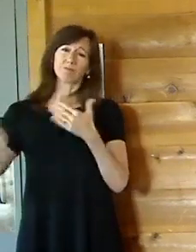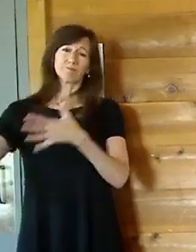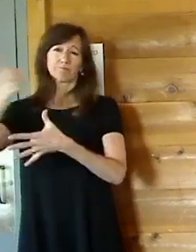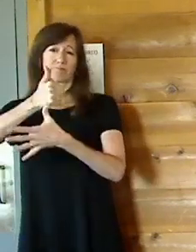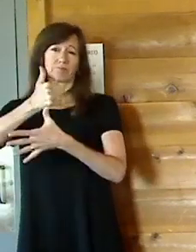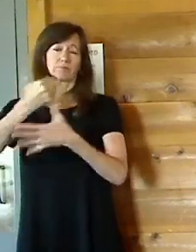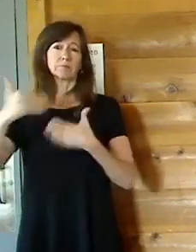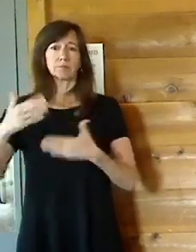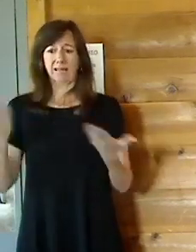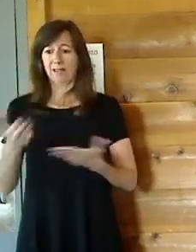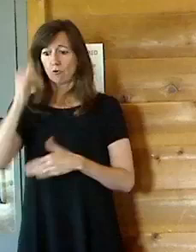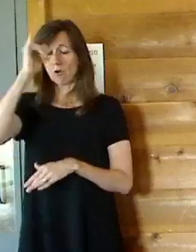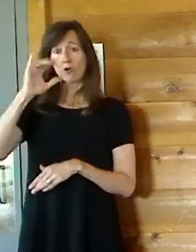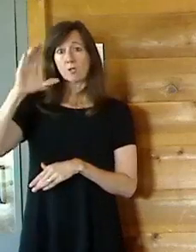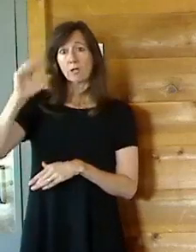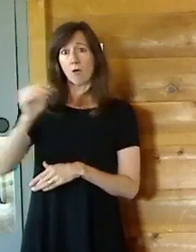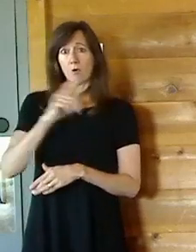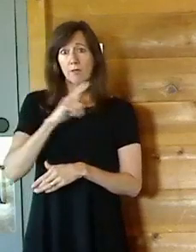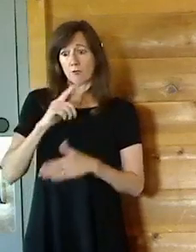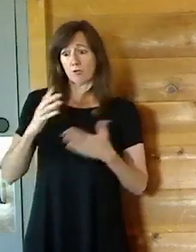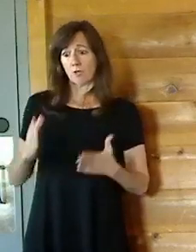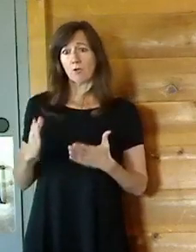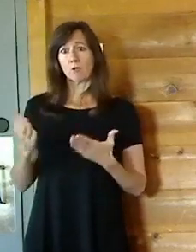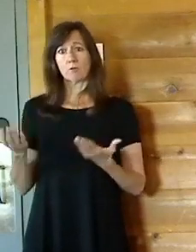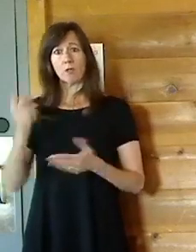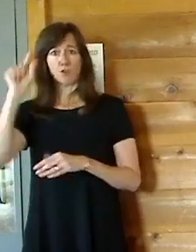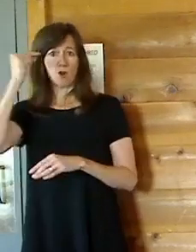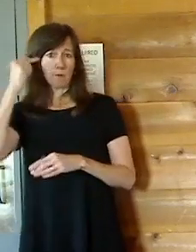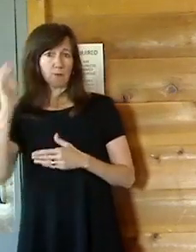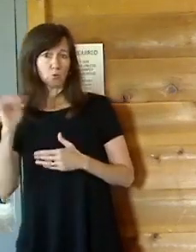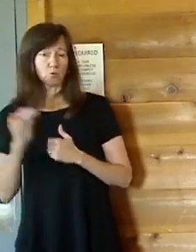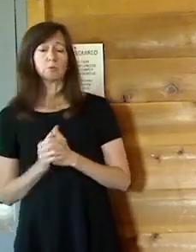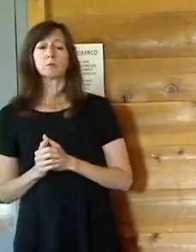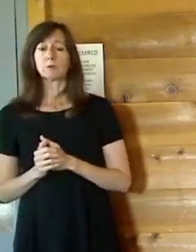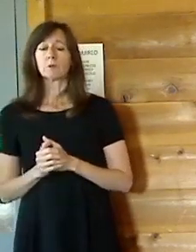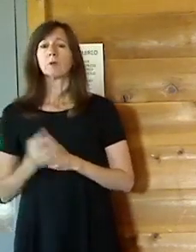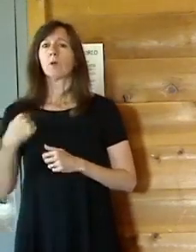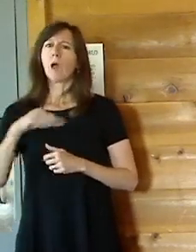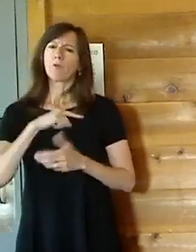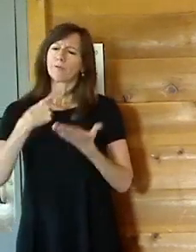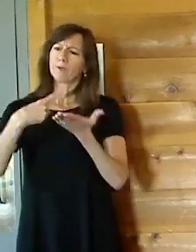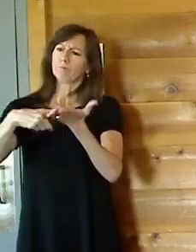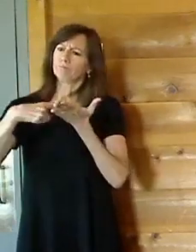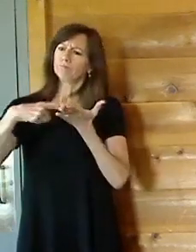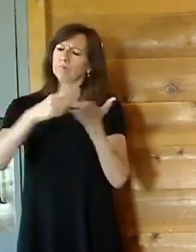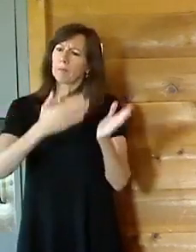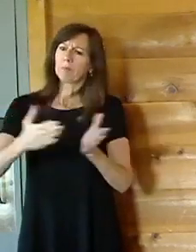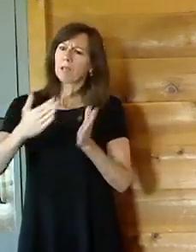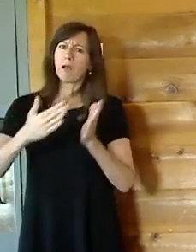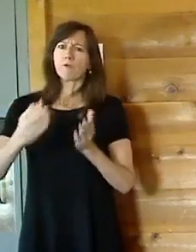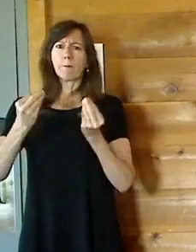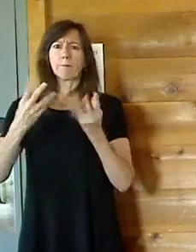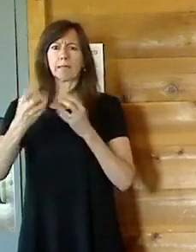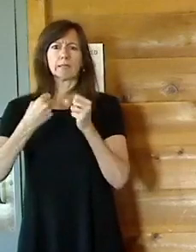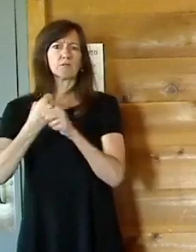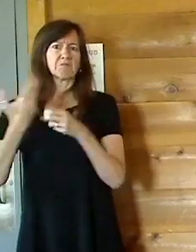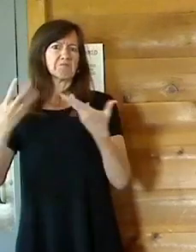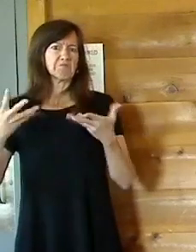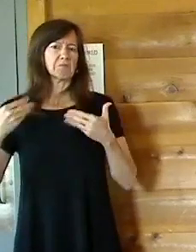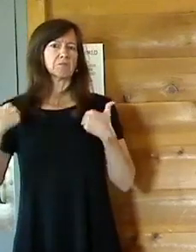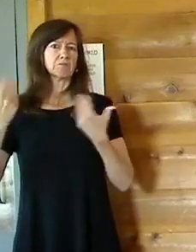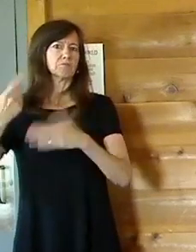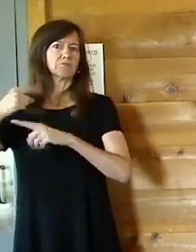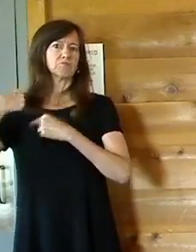government. Yeah. The legislature, and has been talked about and discussed and planned for. Yeah. For all these folks now. Yeah. think folks should